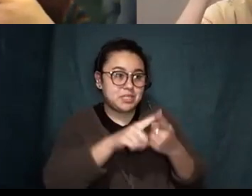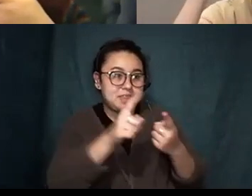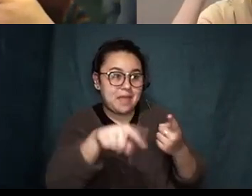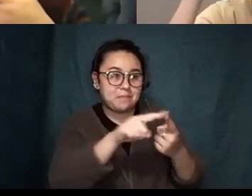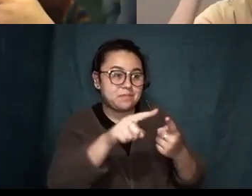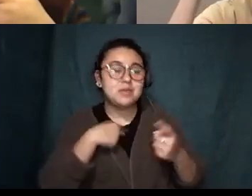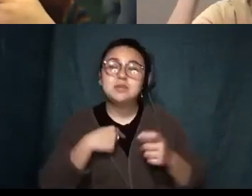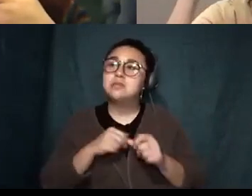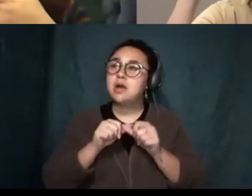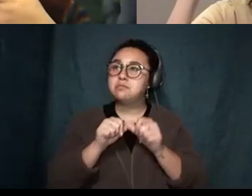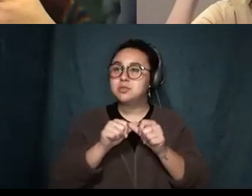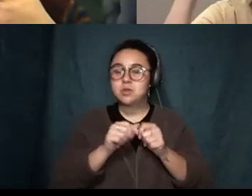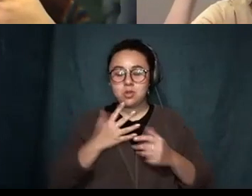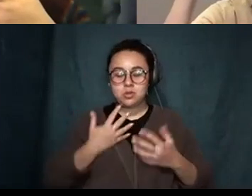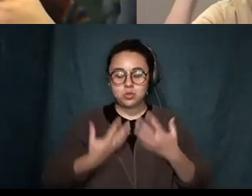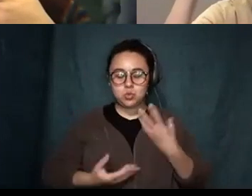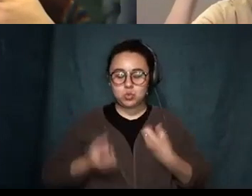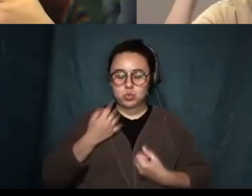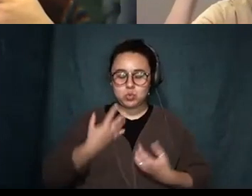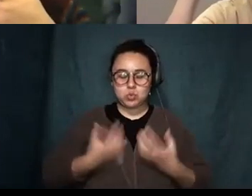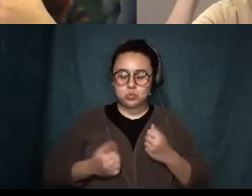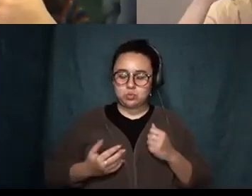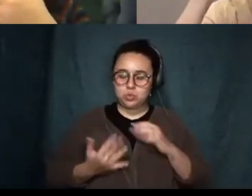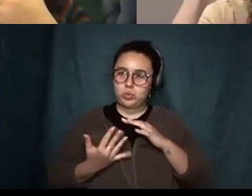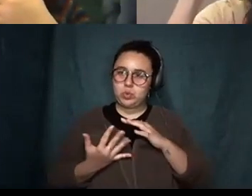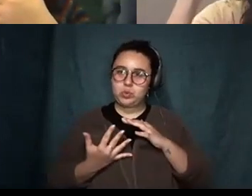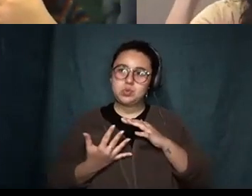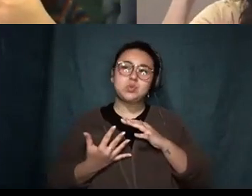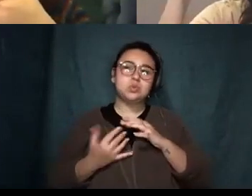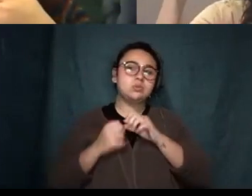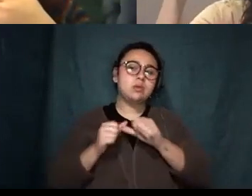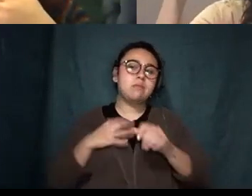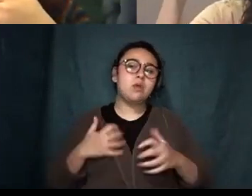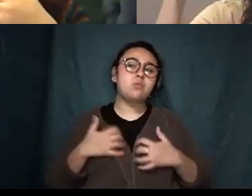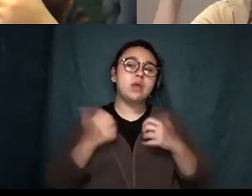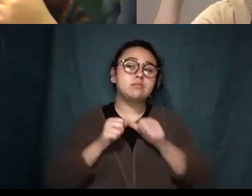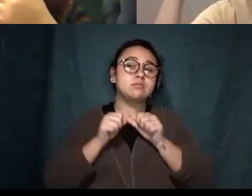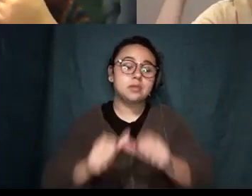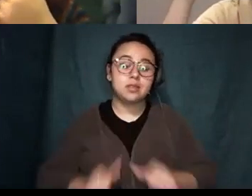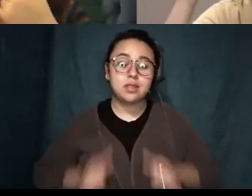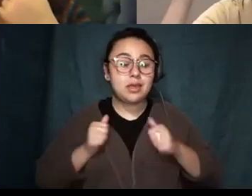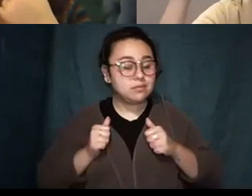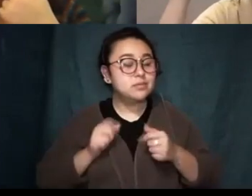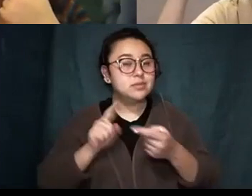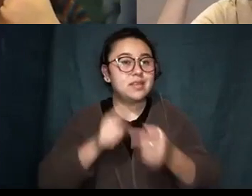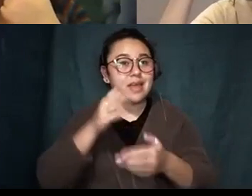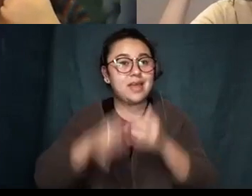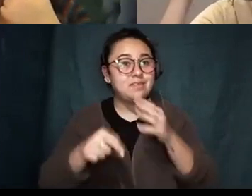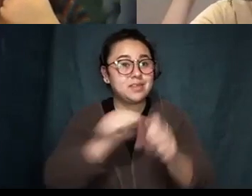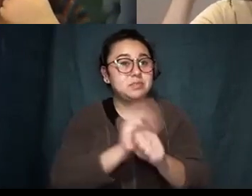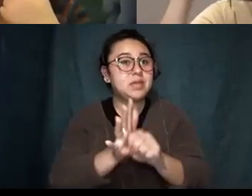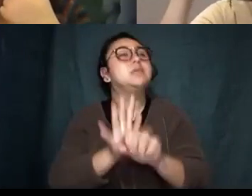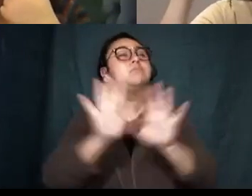rage and a desire to to be alive long enough um to uh hopefully be the other end of this um and